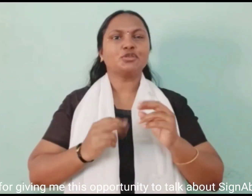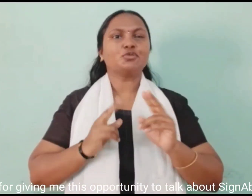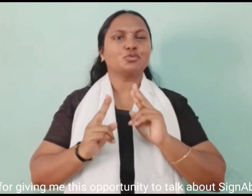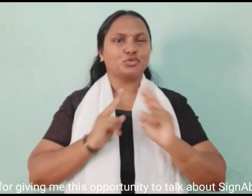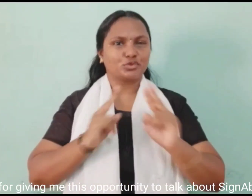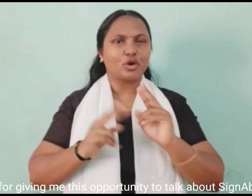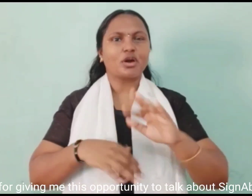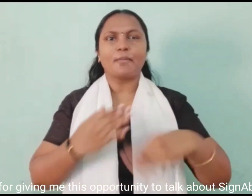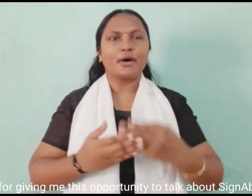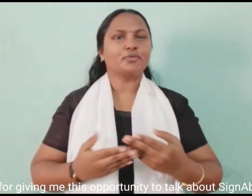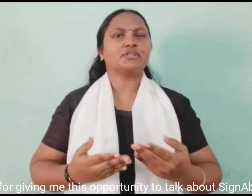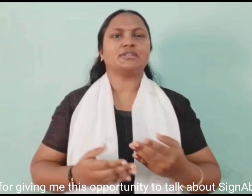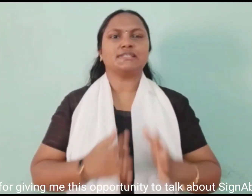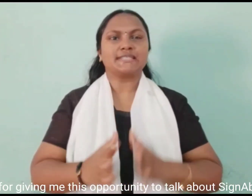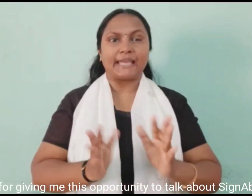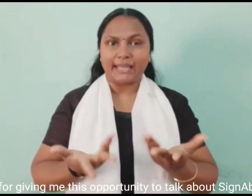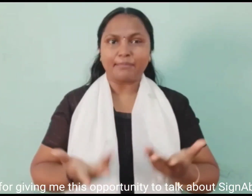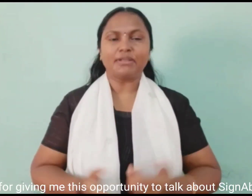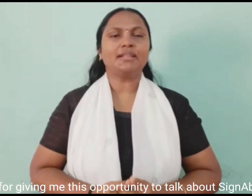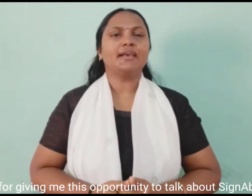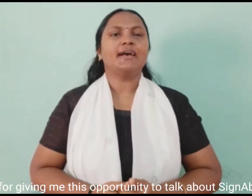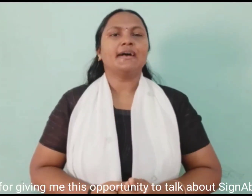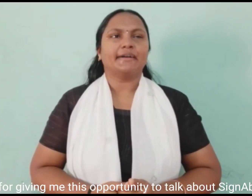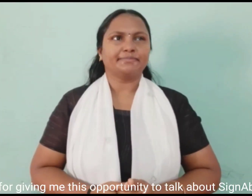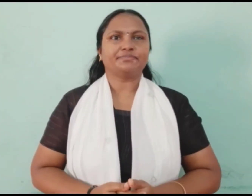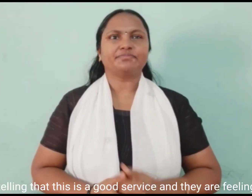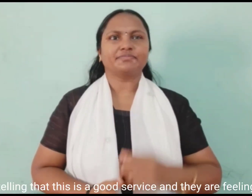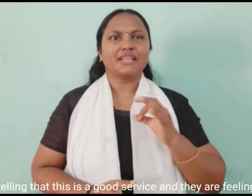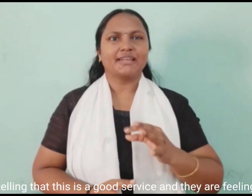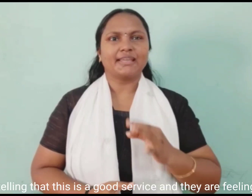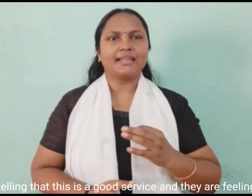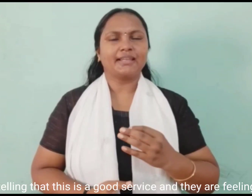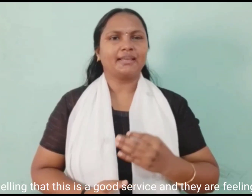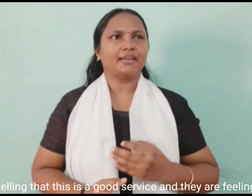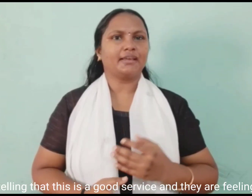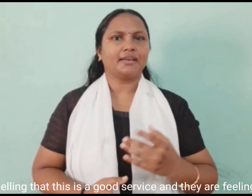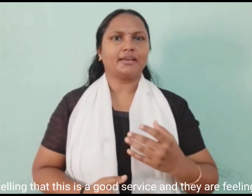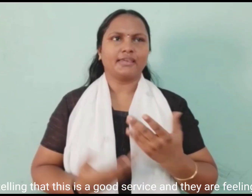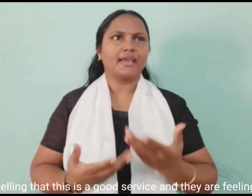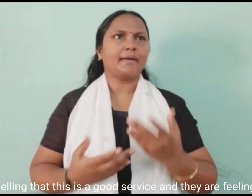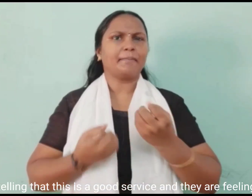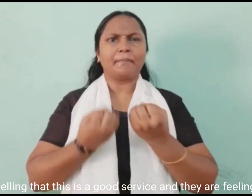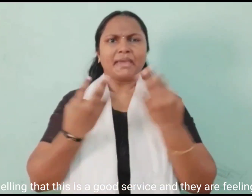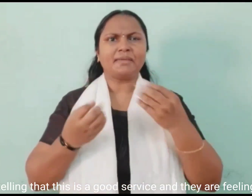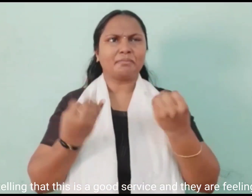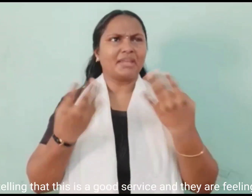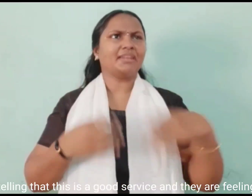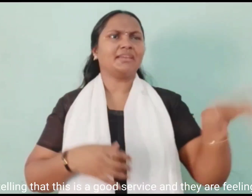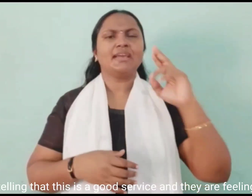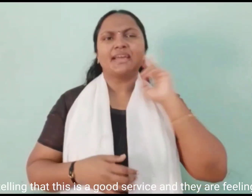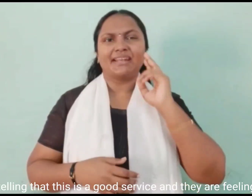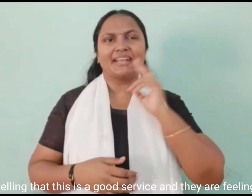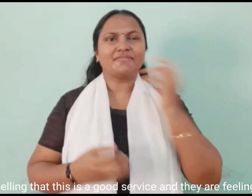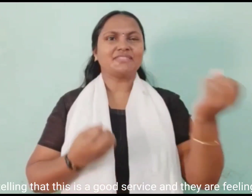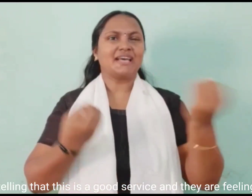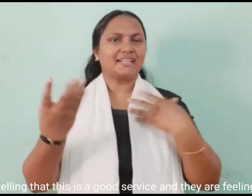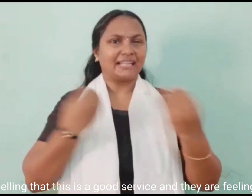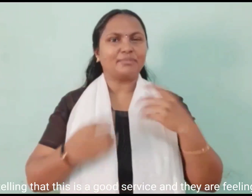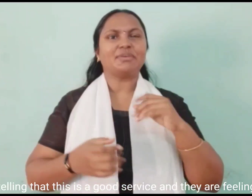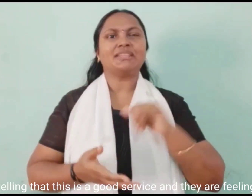to talk about signable really yeah many many devs are telling me